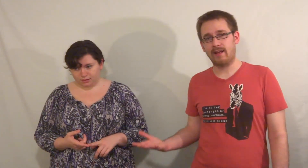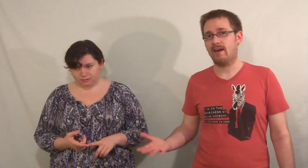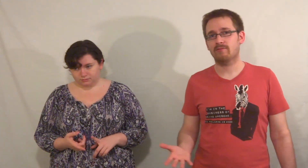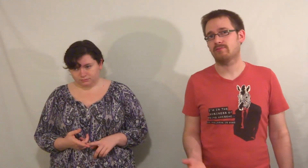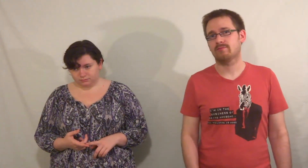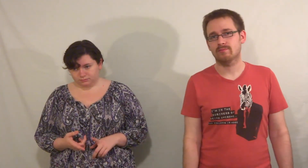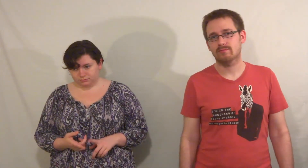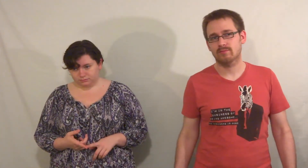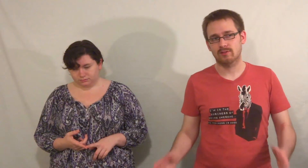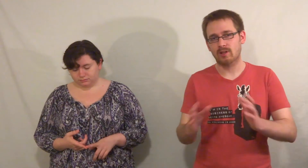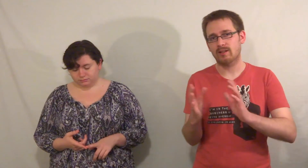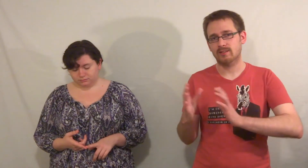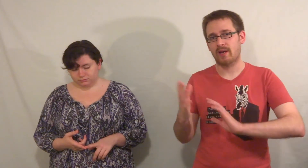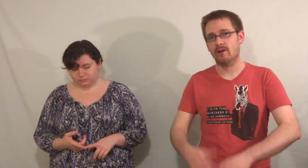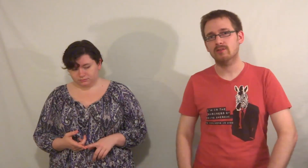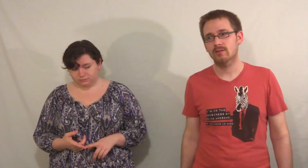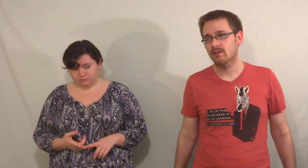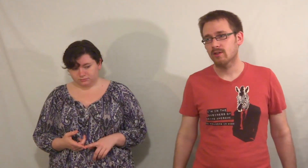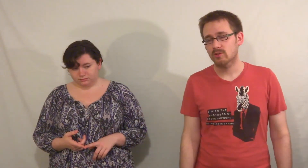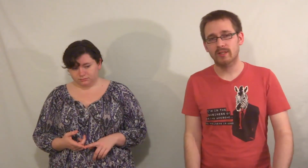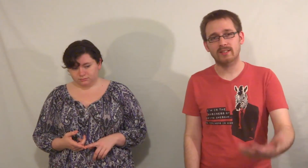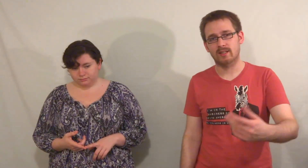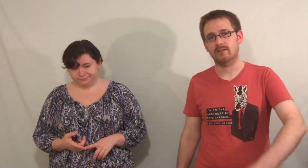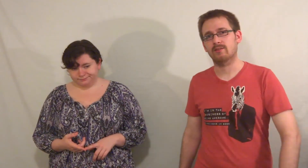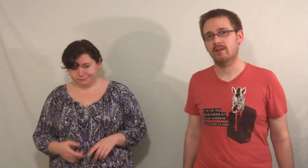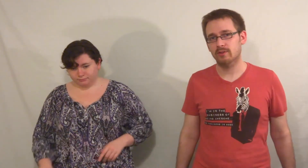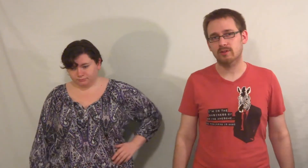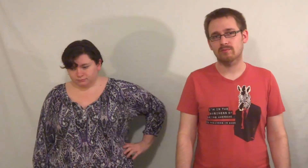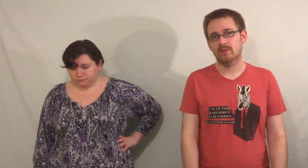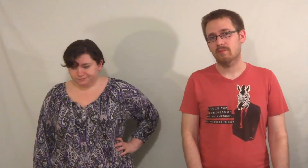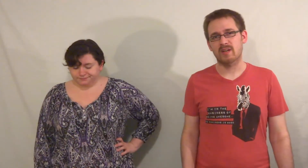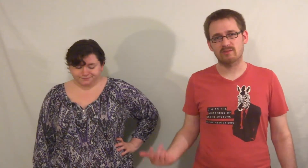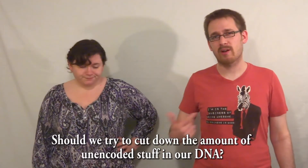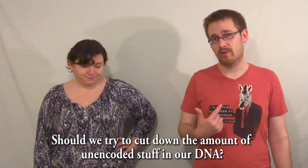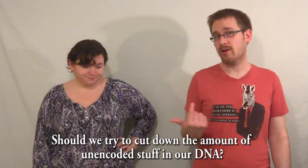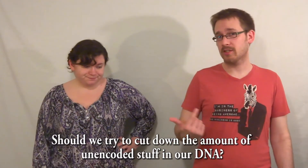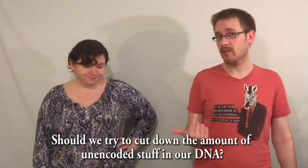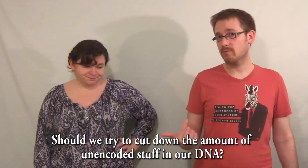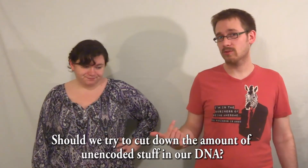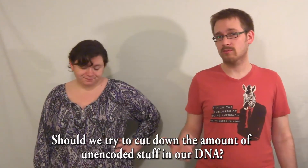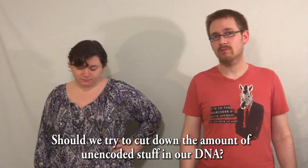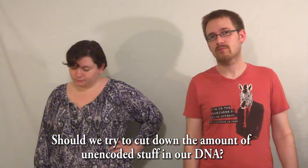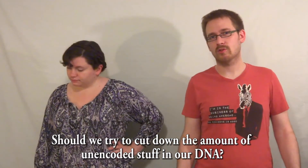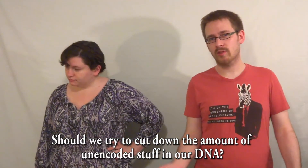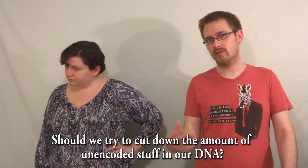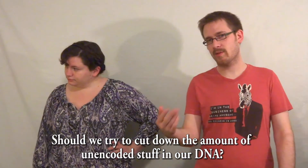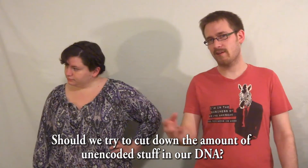have a lot less pairs. So, what you guys think? Do you think we should mess around with our genomes? Let's trim out some of that